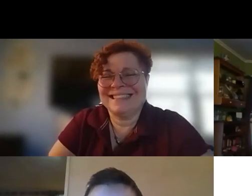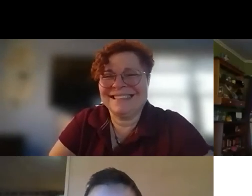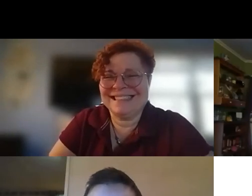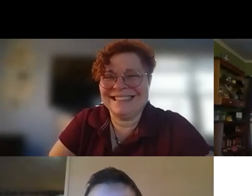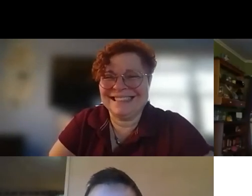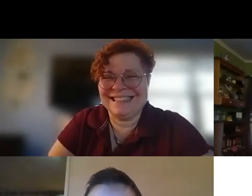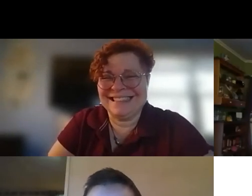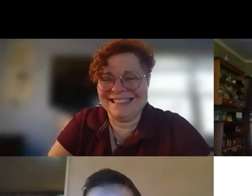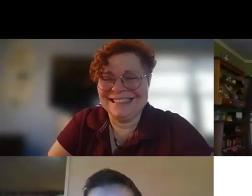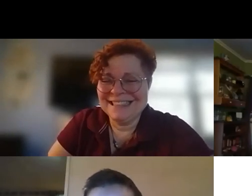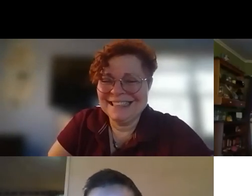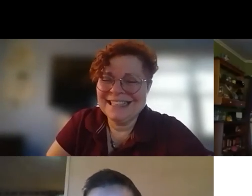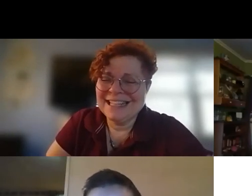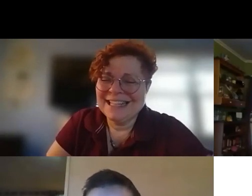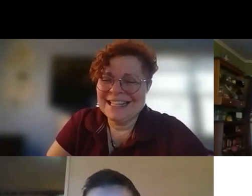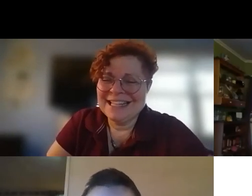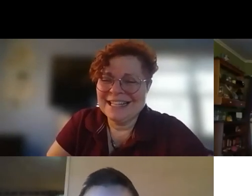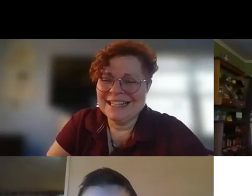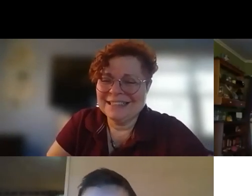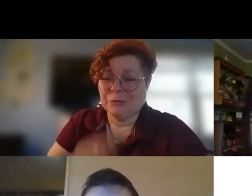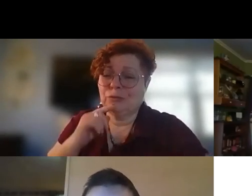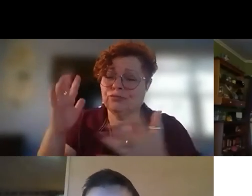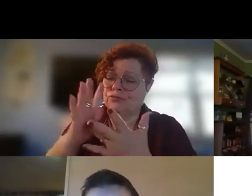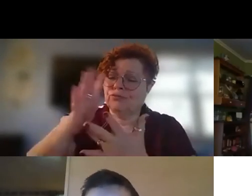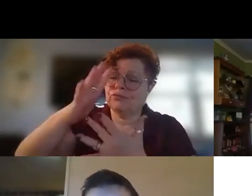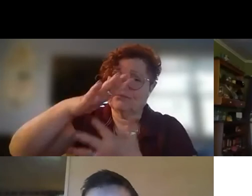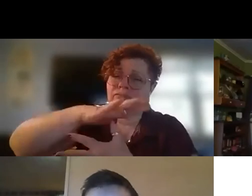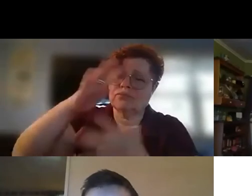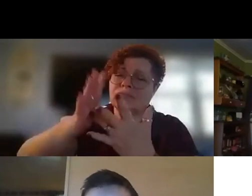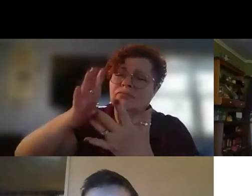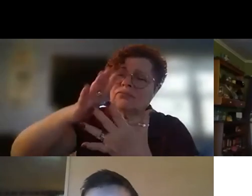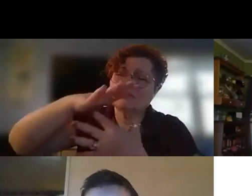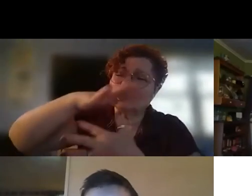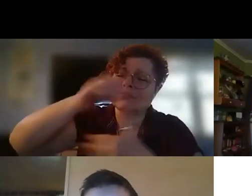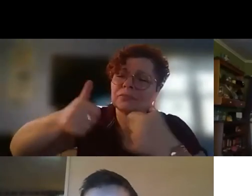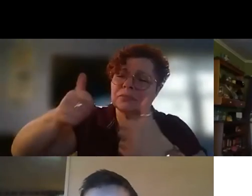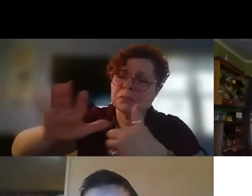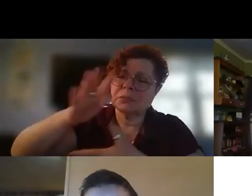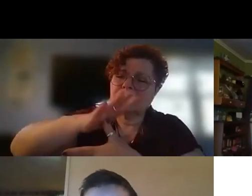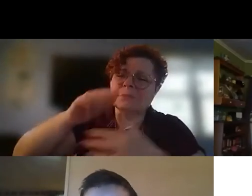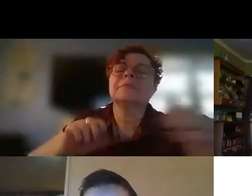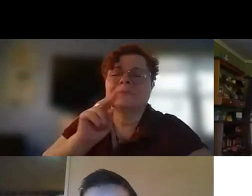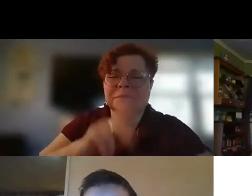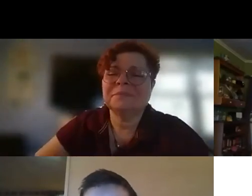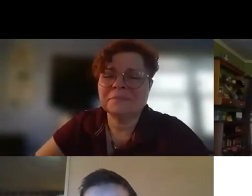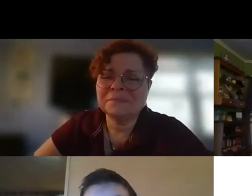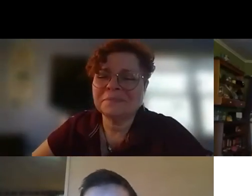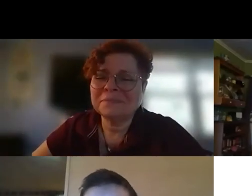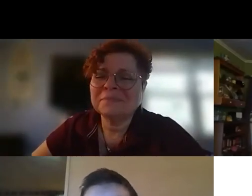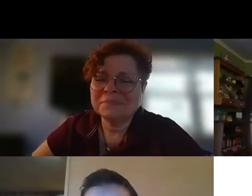that's okay um and so for some of the poems oh i'm a junior yeah so close